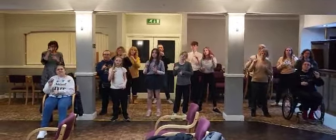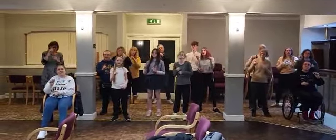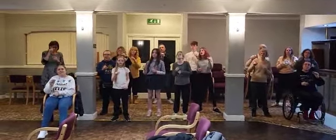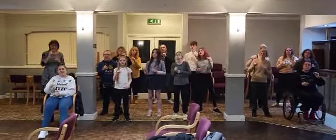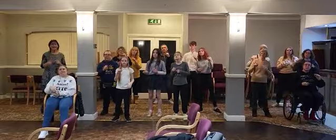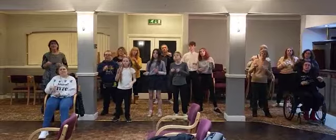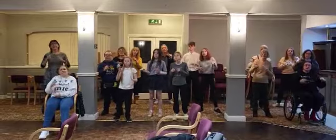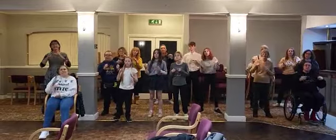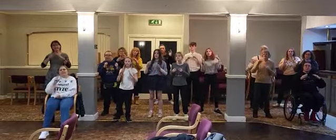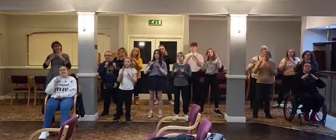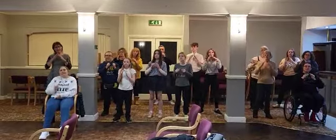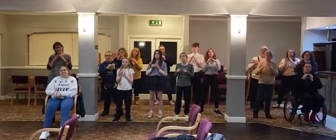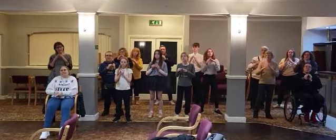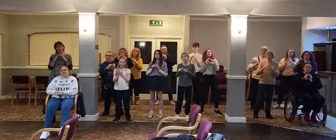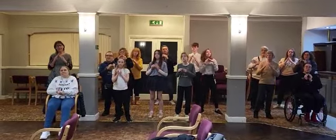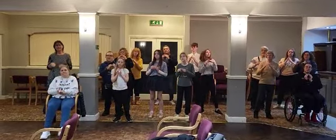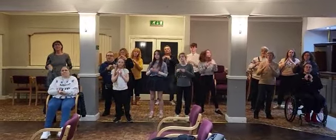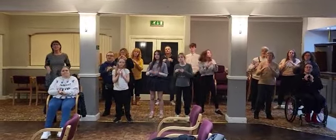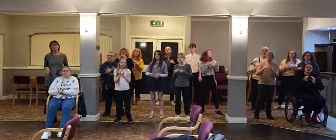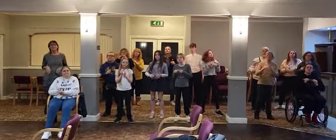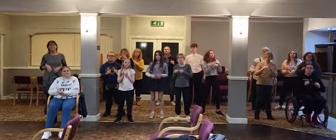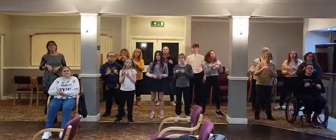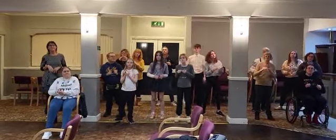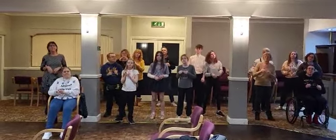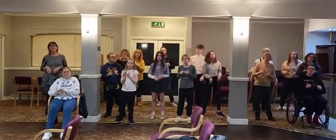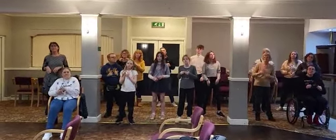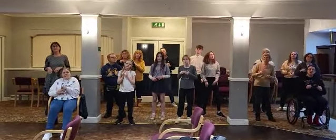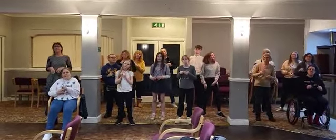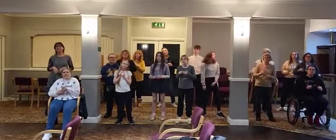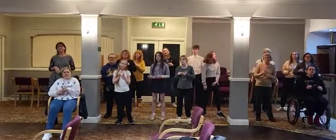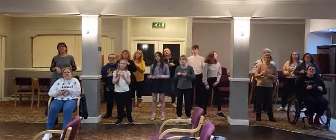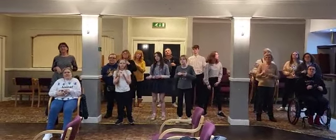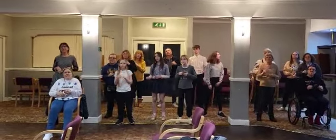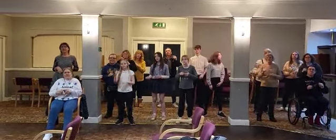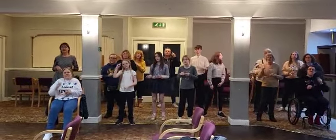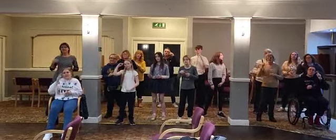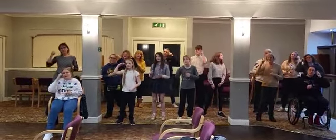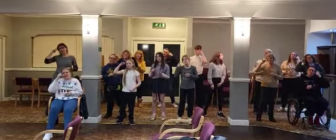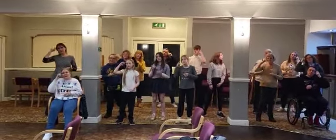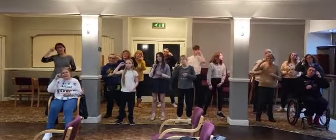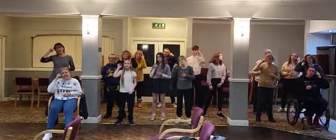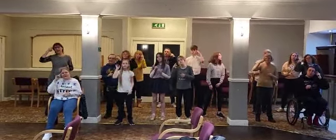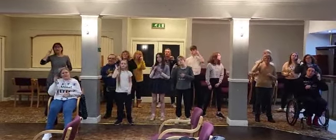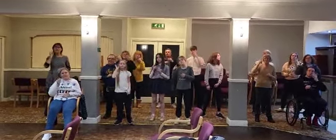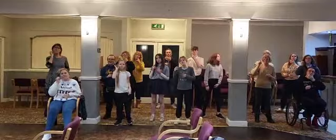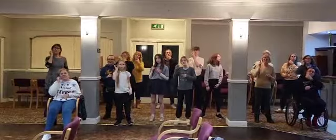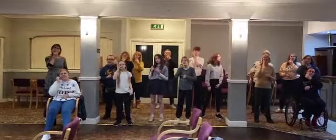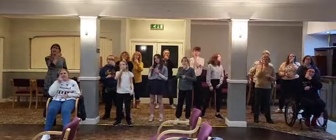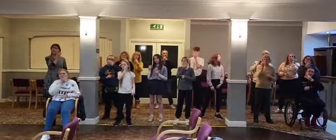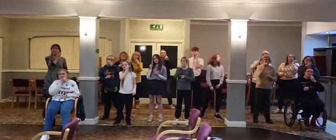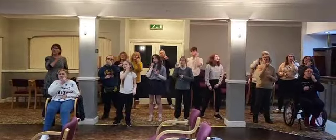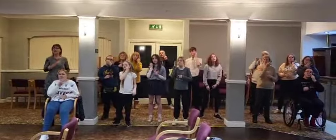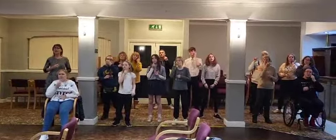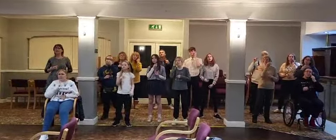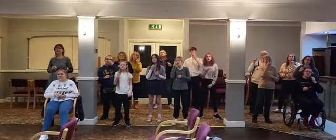tiny And then you'll be you love us,